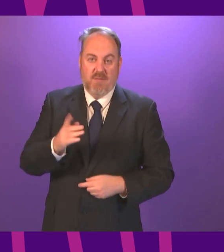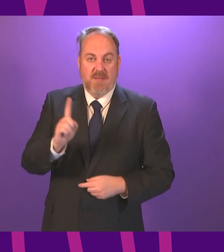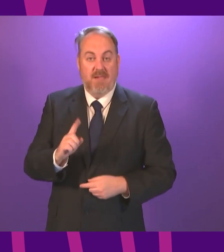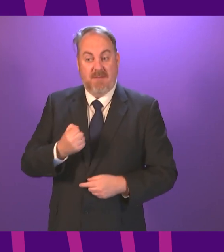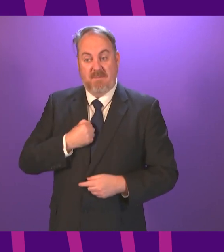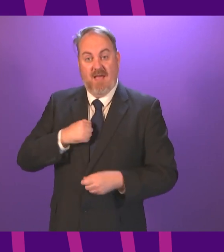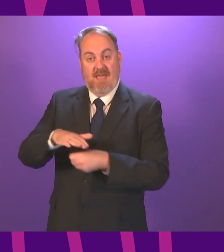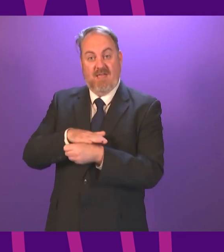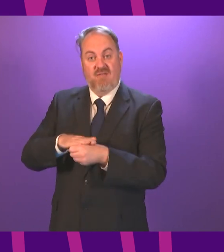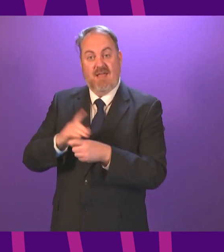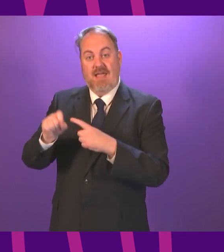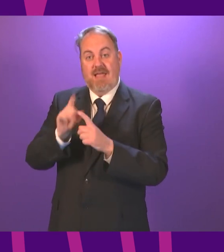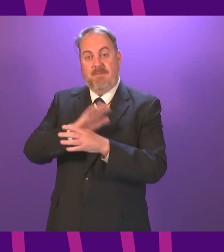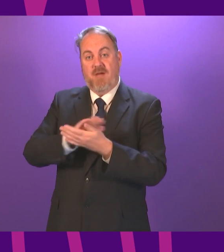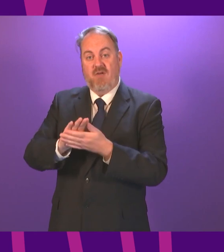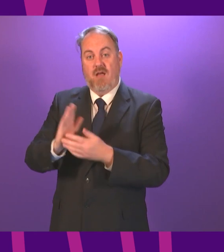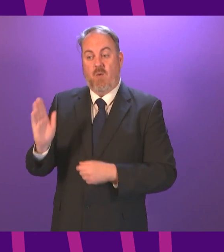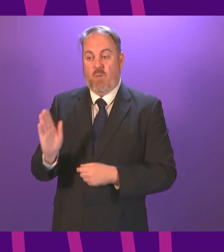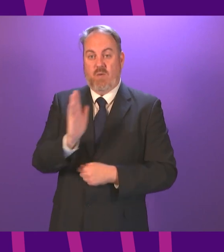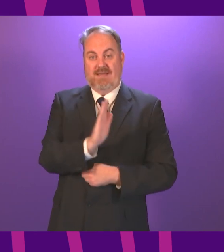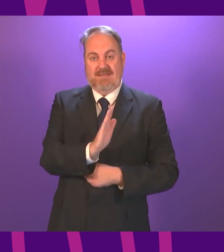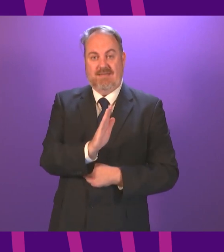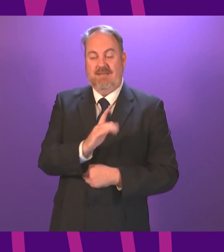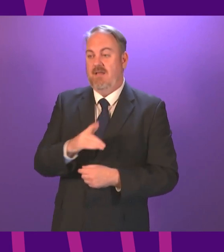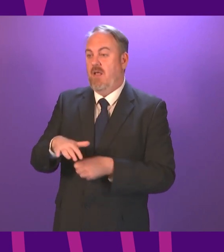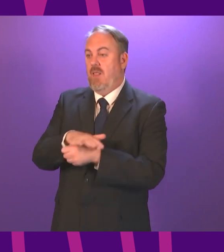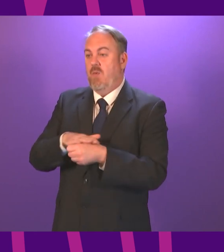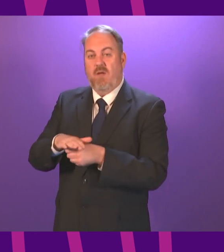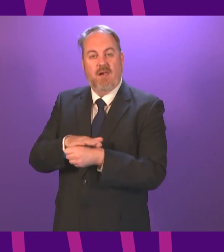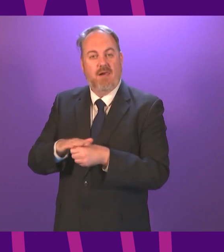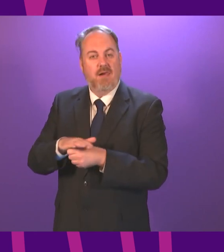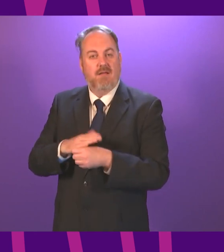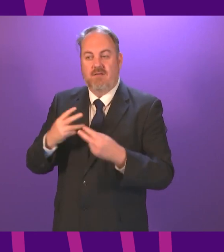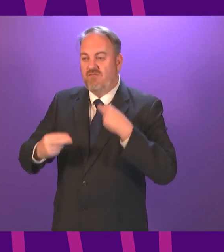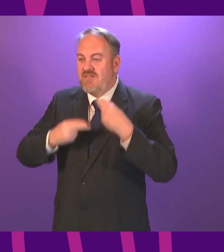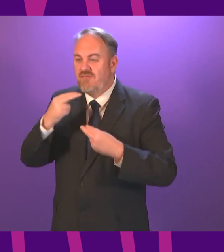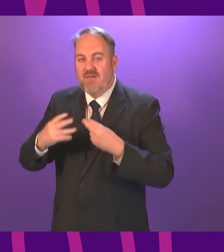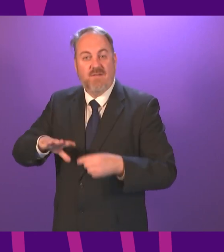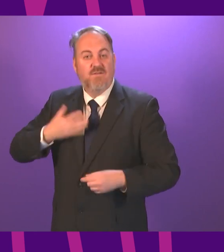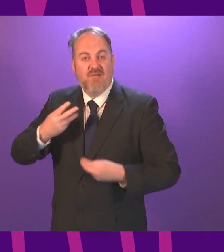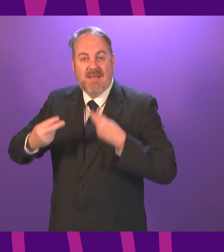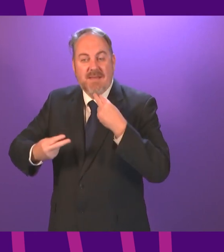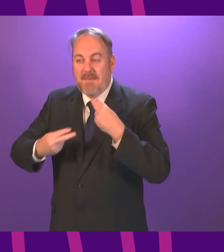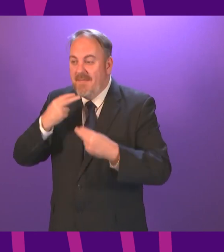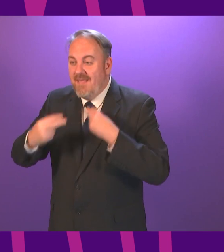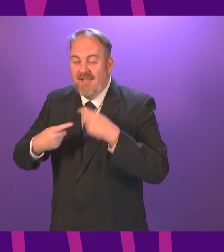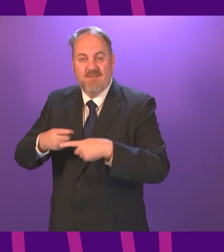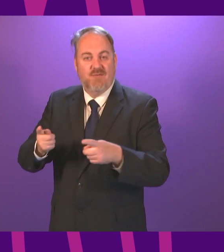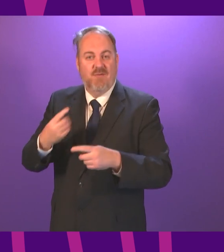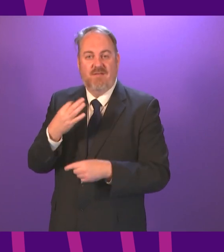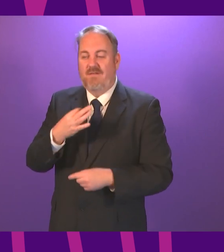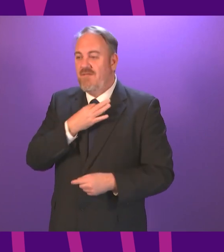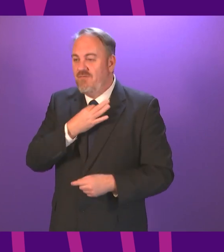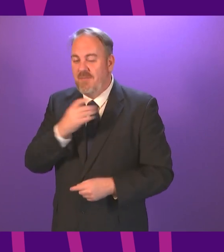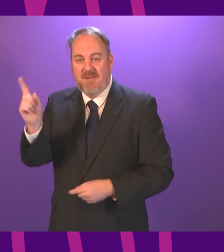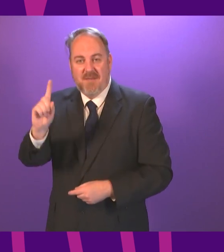in Edinburgh Weston, local hospitality businesses delivered free meals to the vulnerable and mutual aid groups made a colossal effort